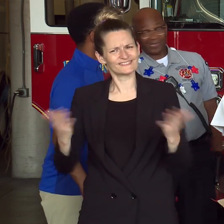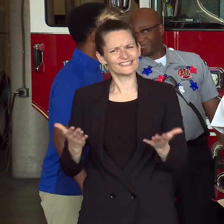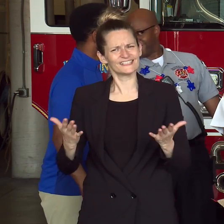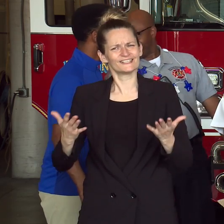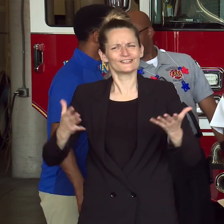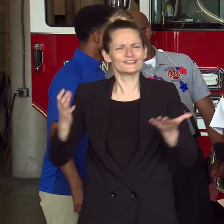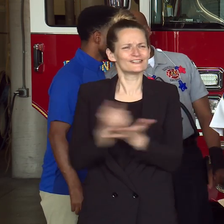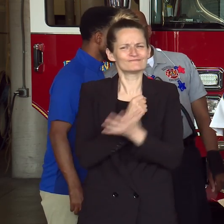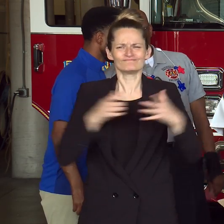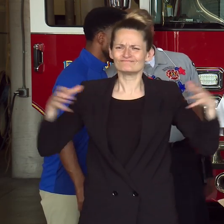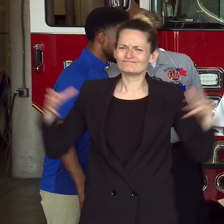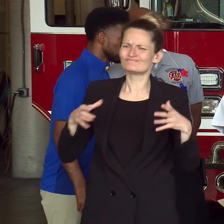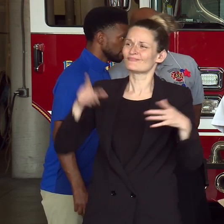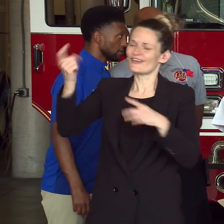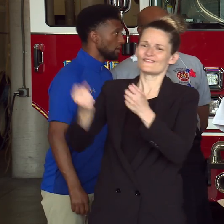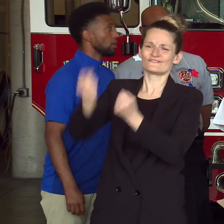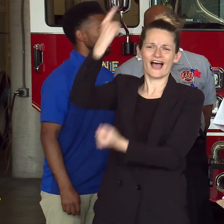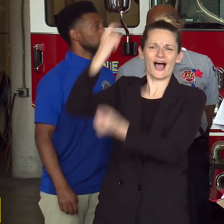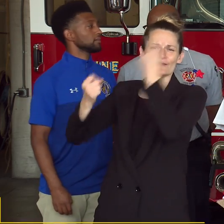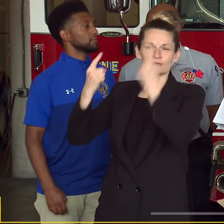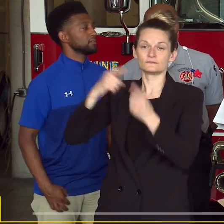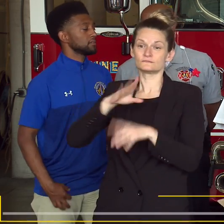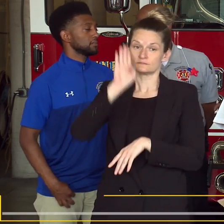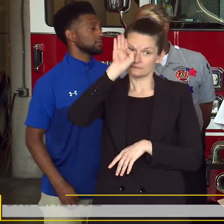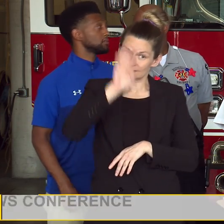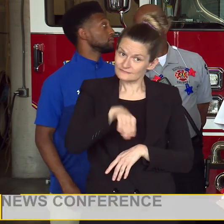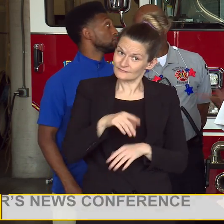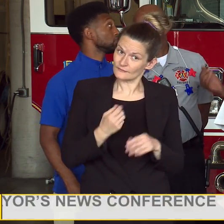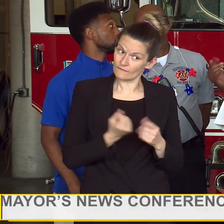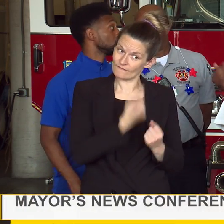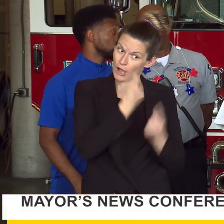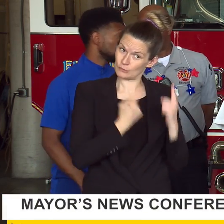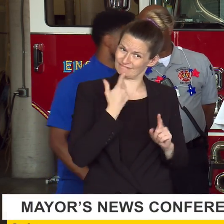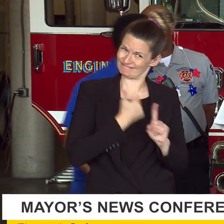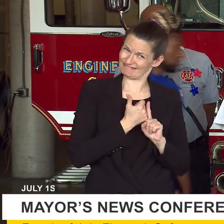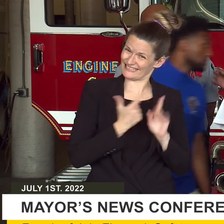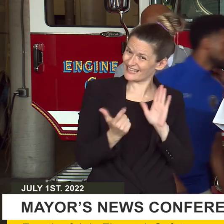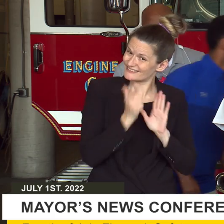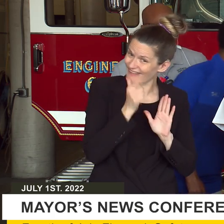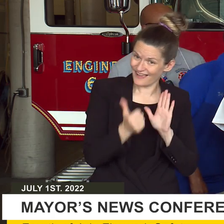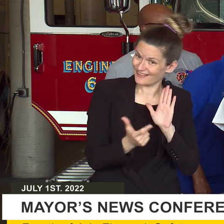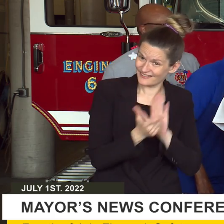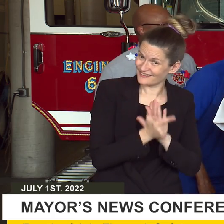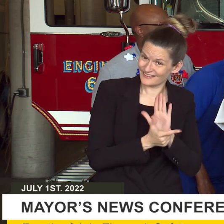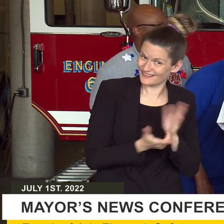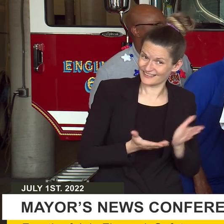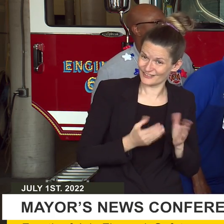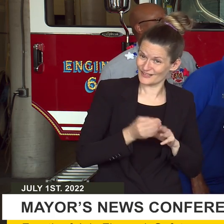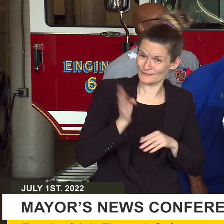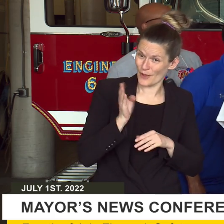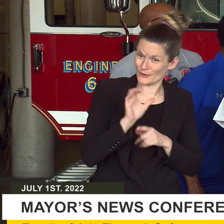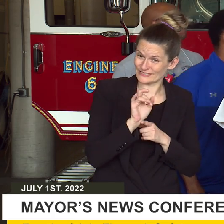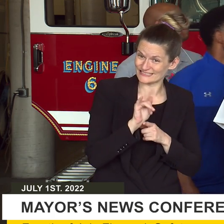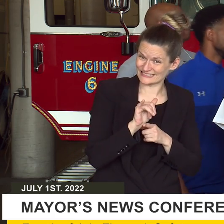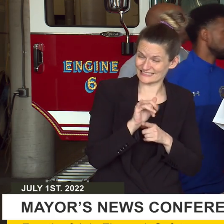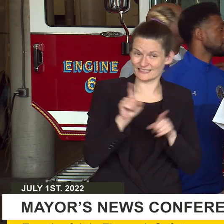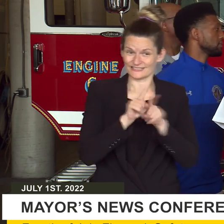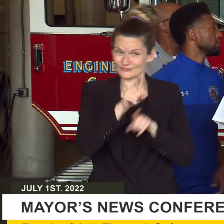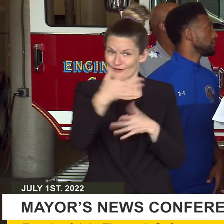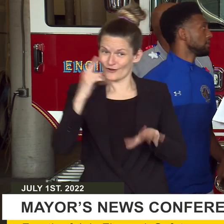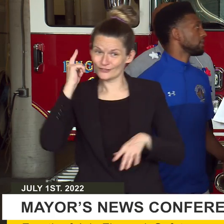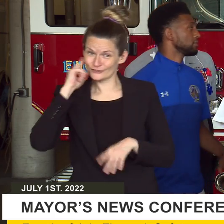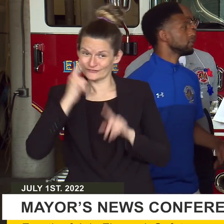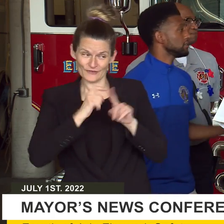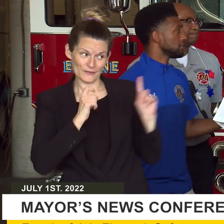are not only illegal in Baltimore City, they're also extremely dangerous, as you heard from the mayor and the chief and the council president.